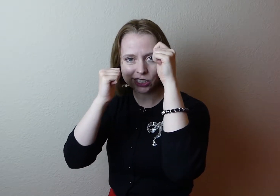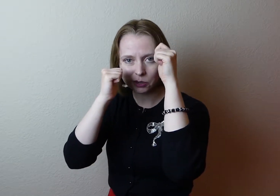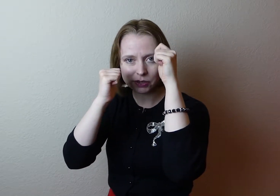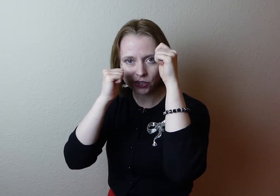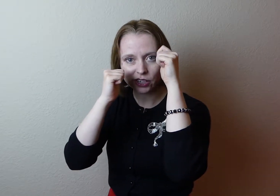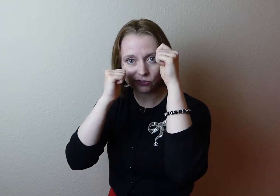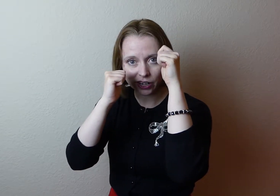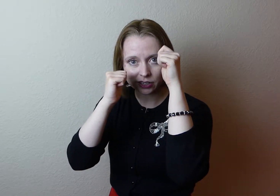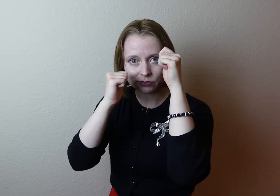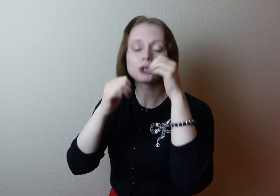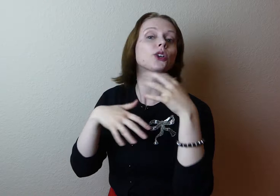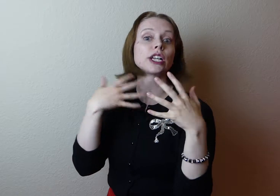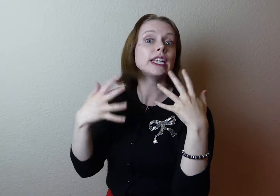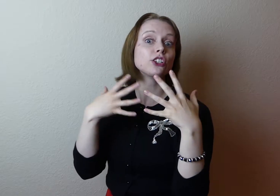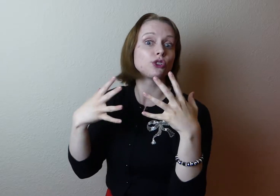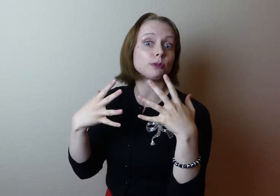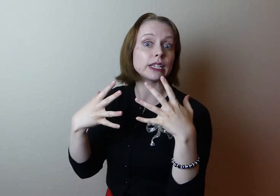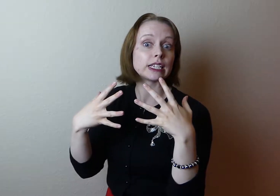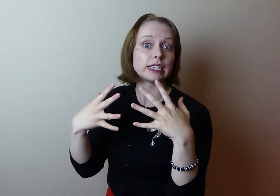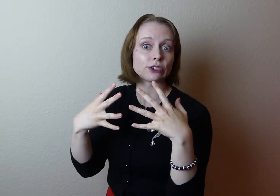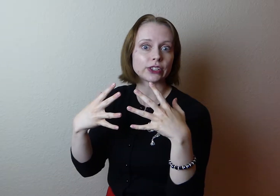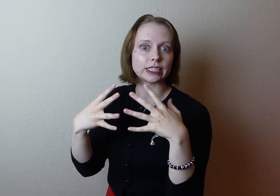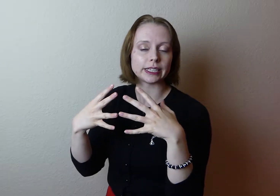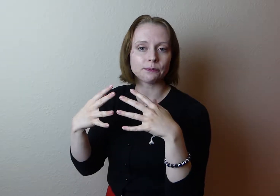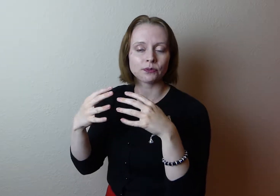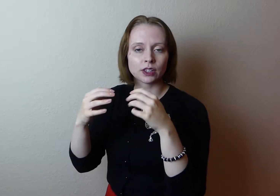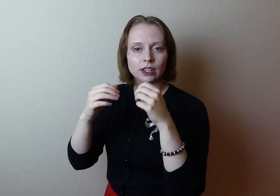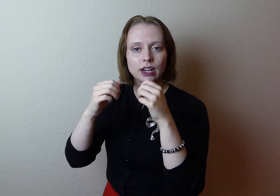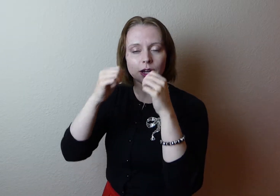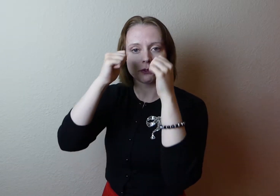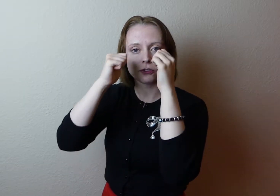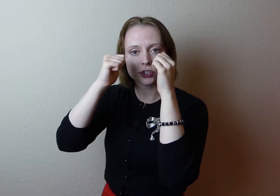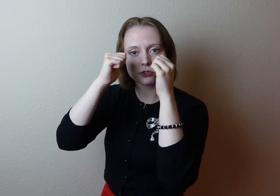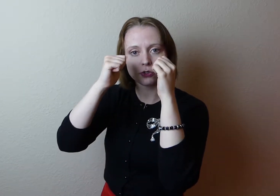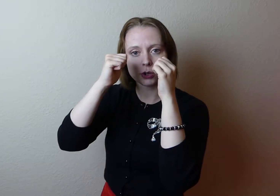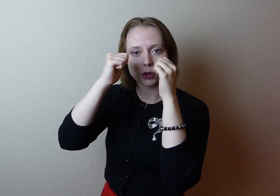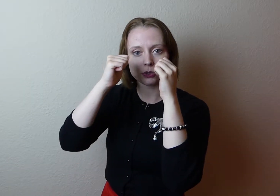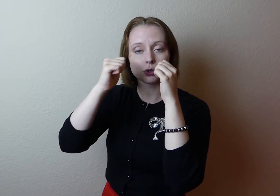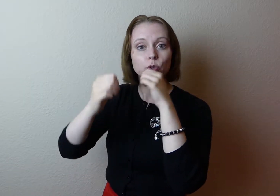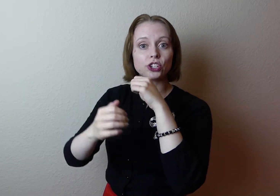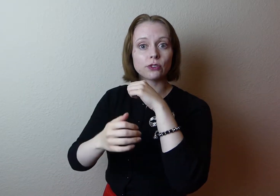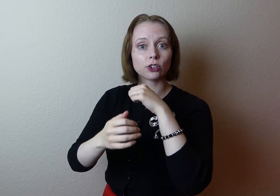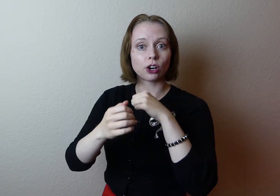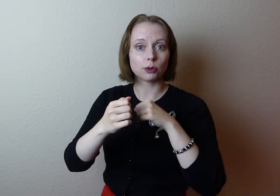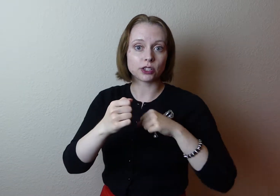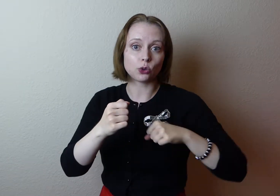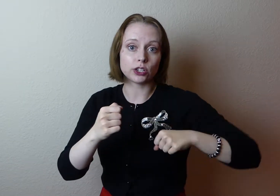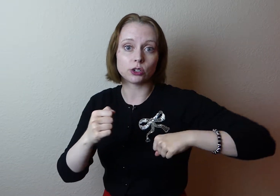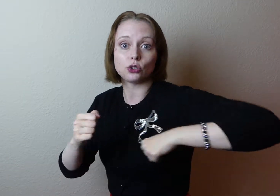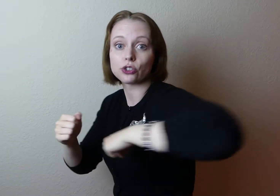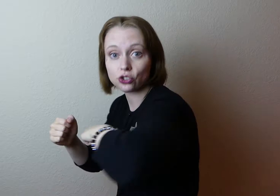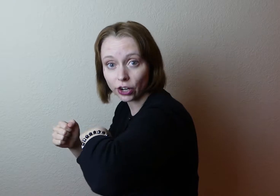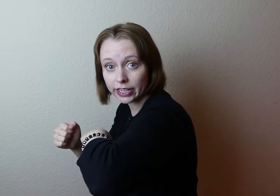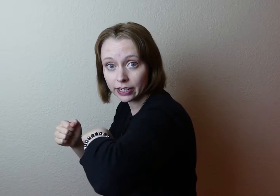going to be very effective. So we're going to need to do some things differently. First and foremost, whichever arm is going to do the striking,